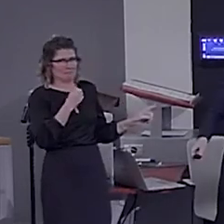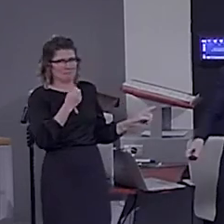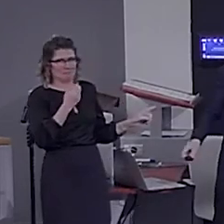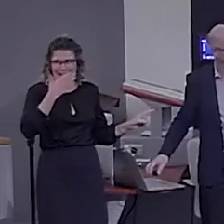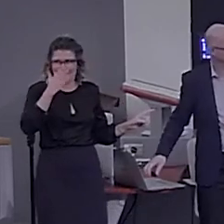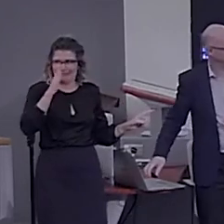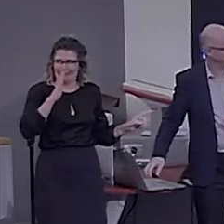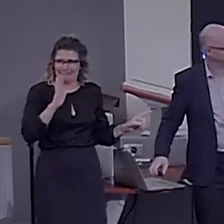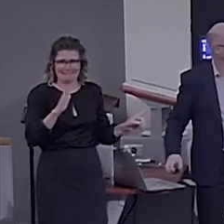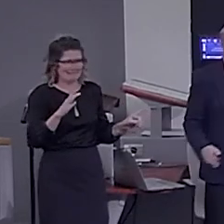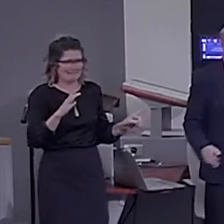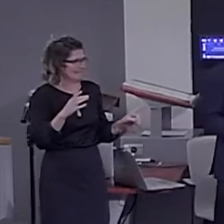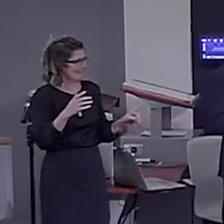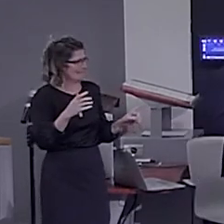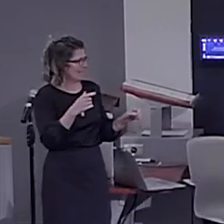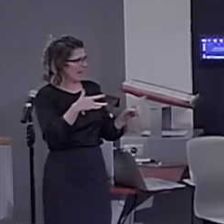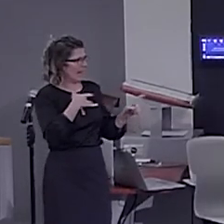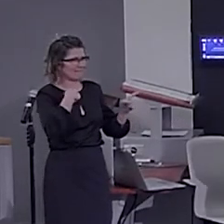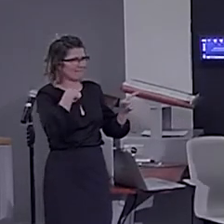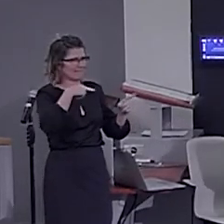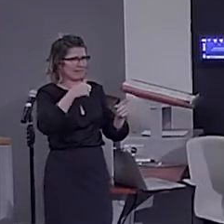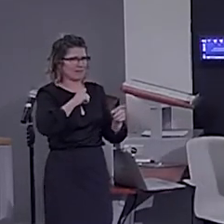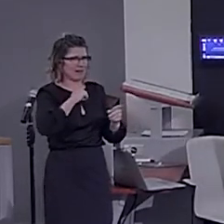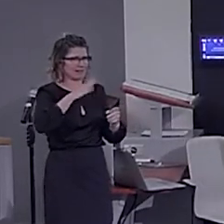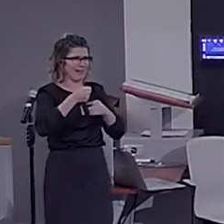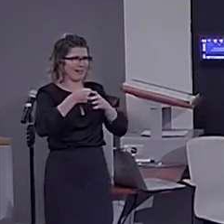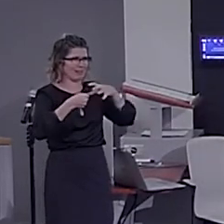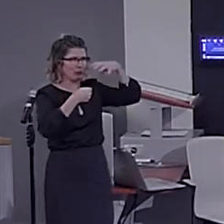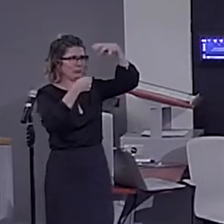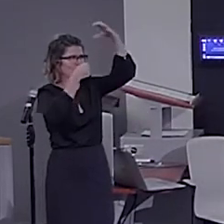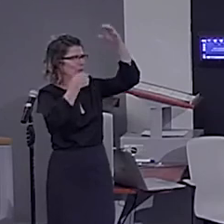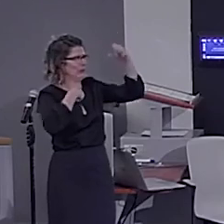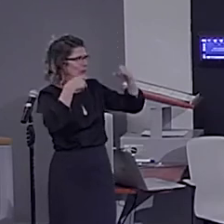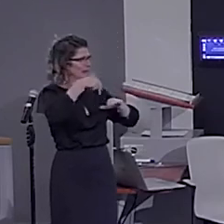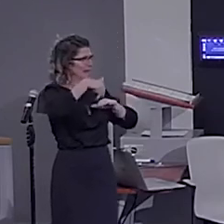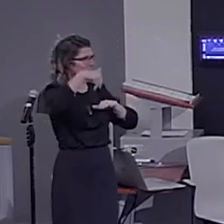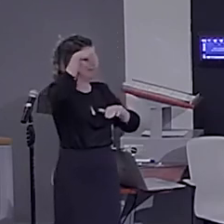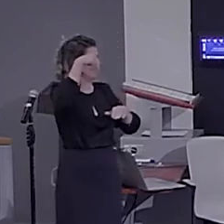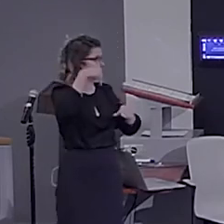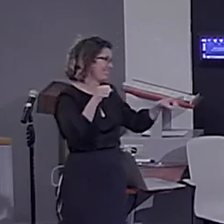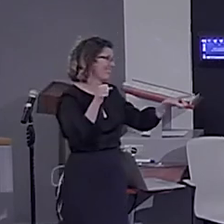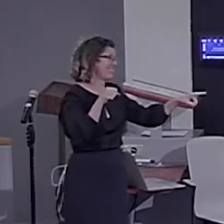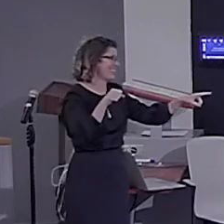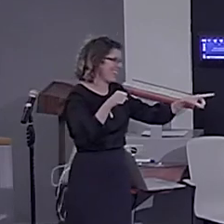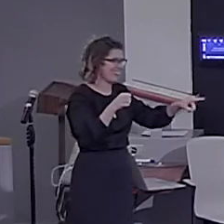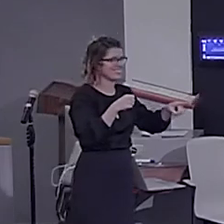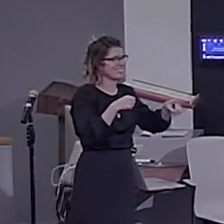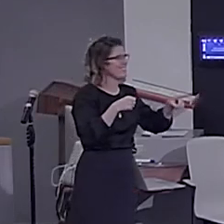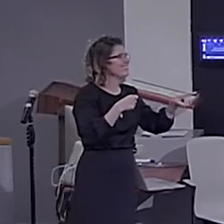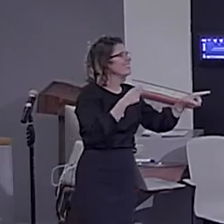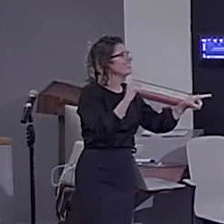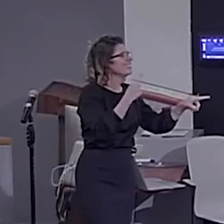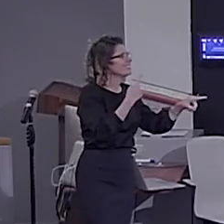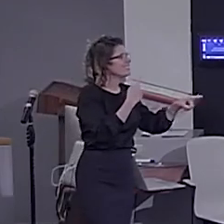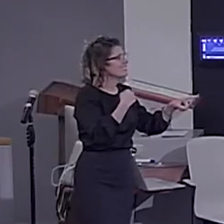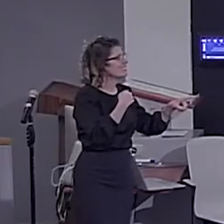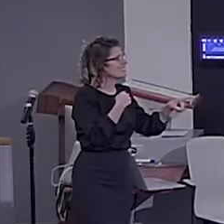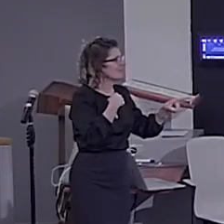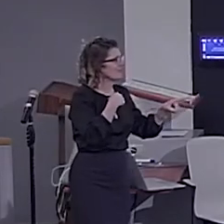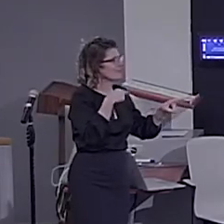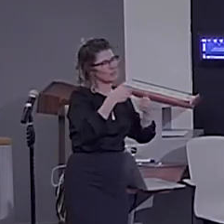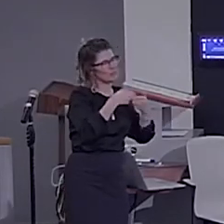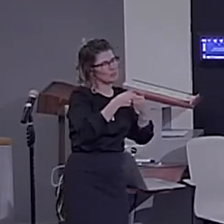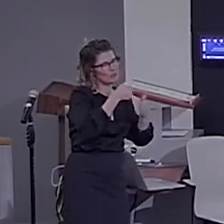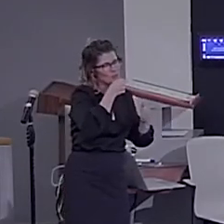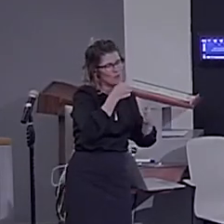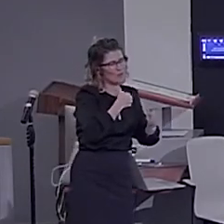I will be lifted. Yes, you will have to find a new luggage to return to France. Thank you. I have to stick to the microphone,